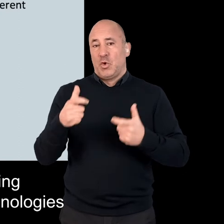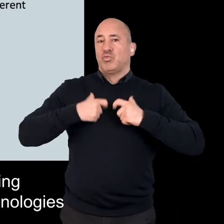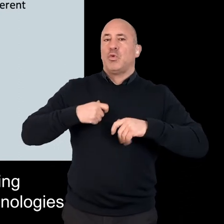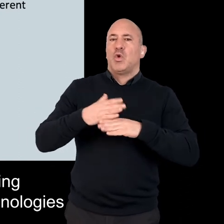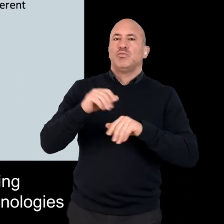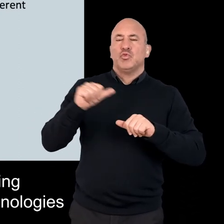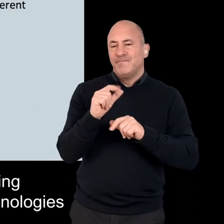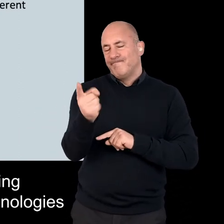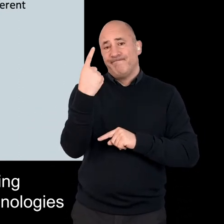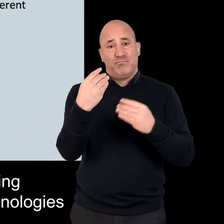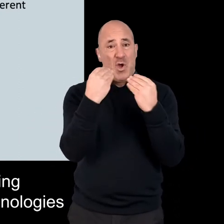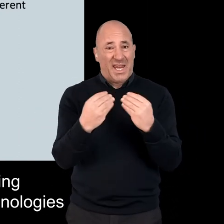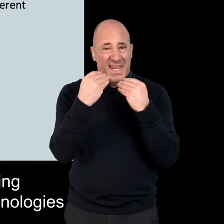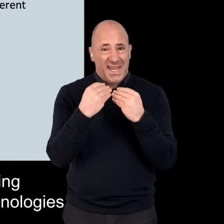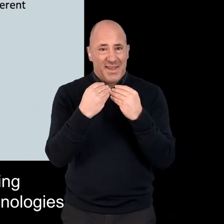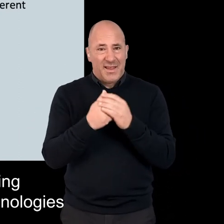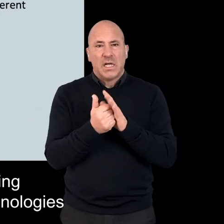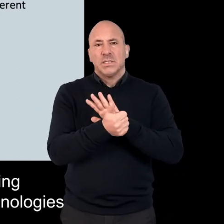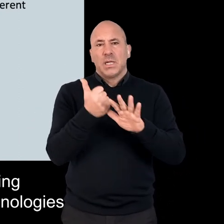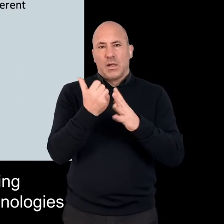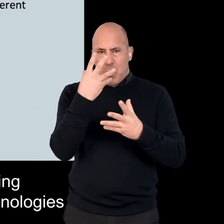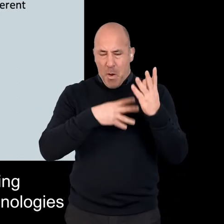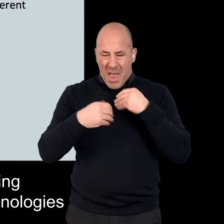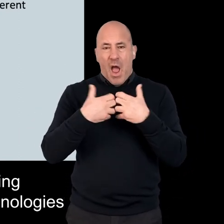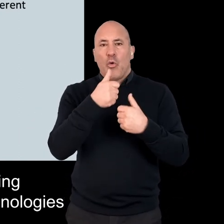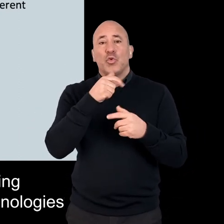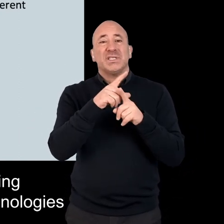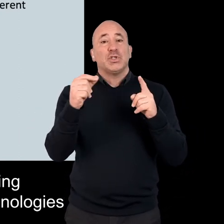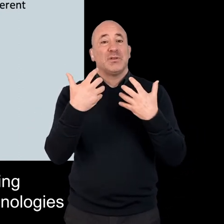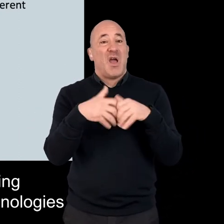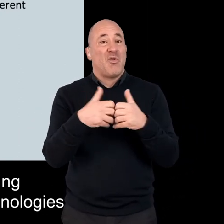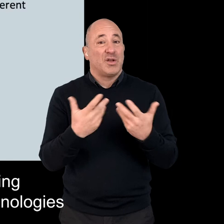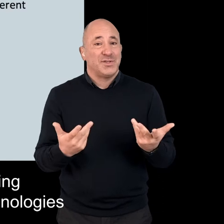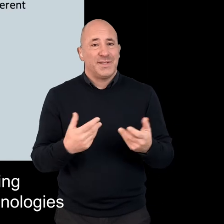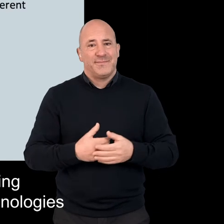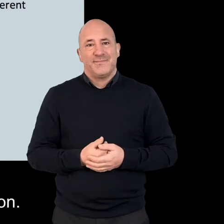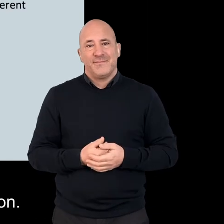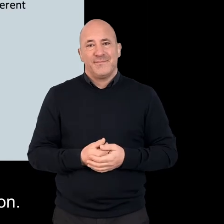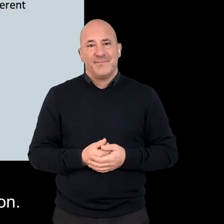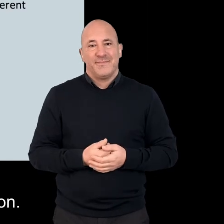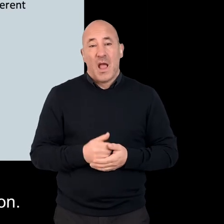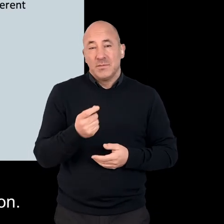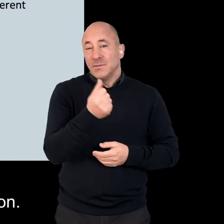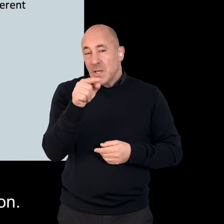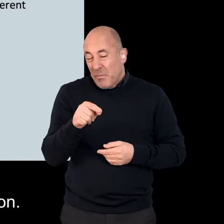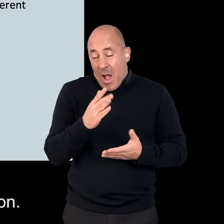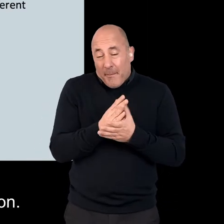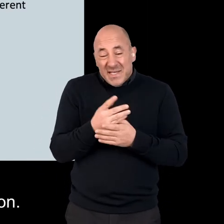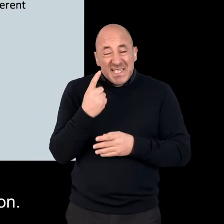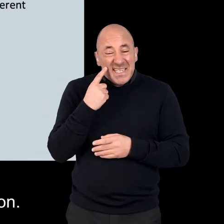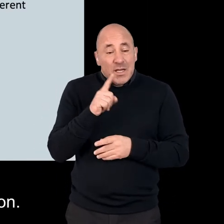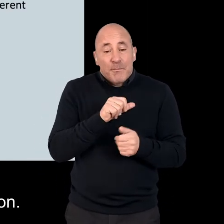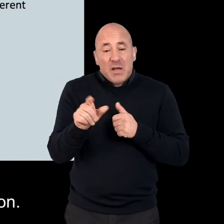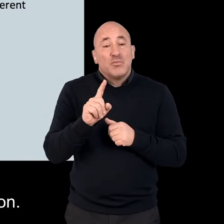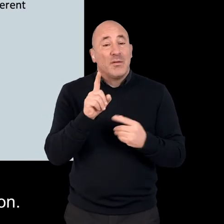That social workers should seek training and develop skills to use digital technologies. And that some things